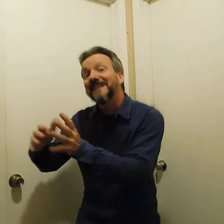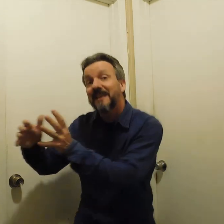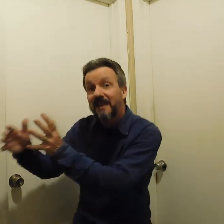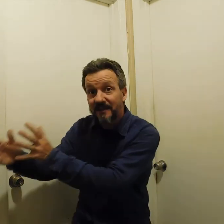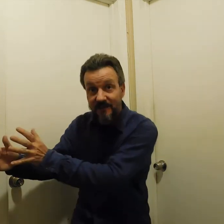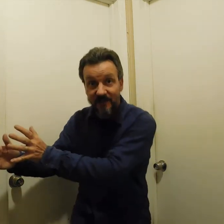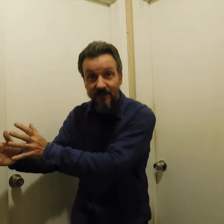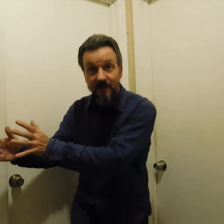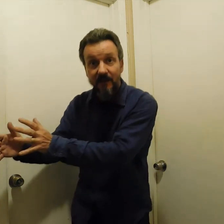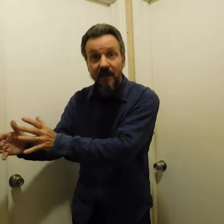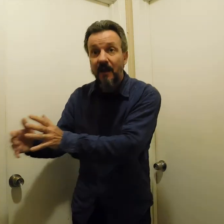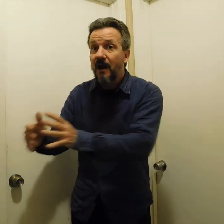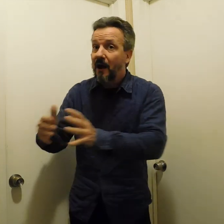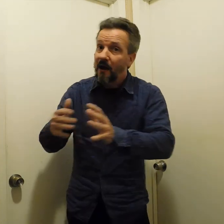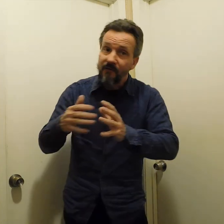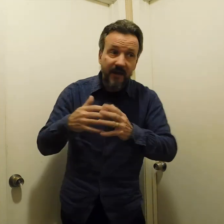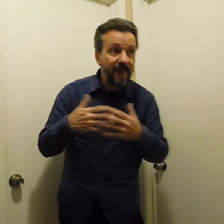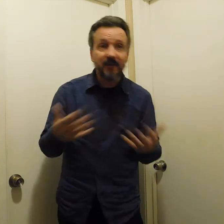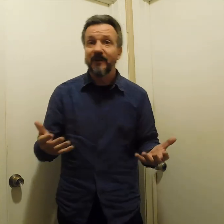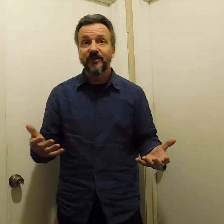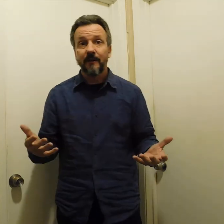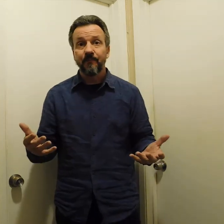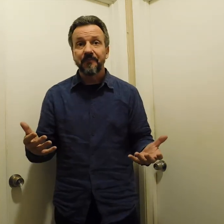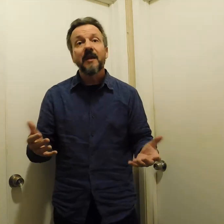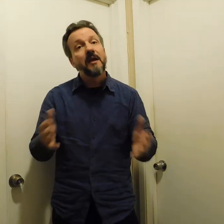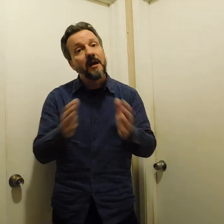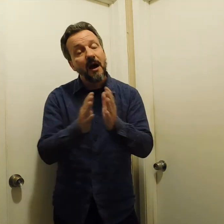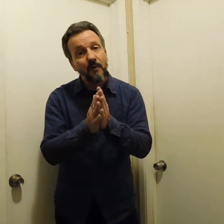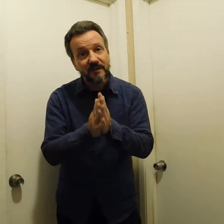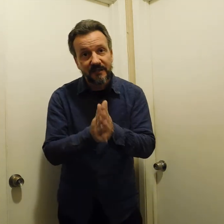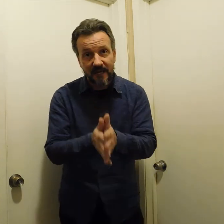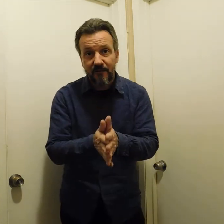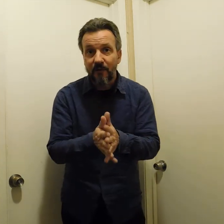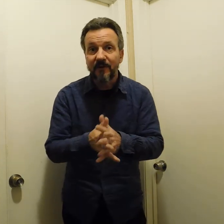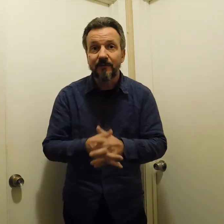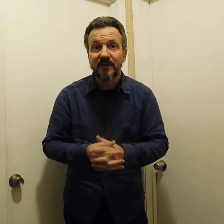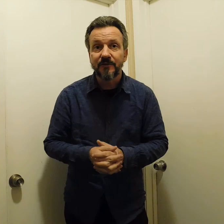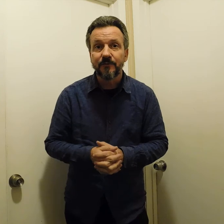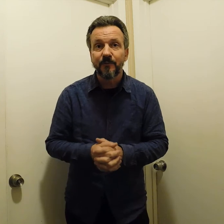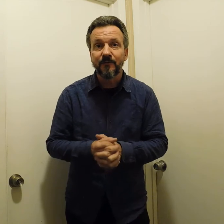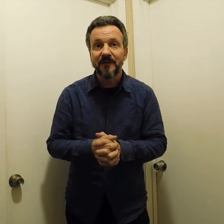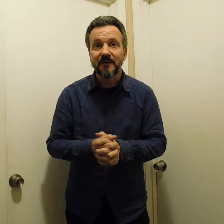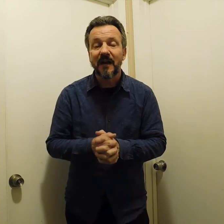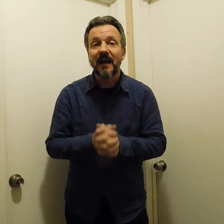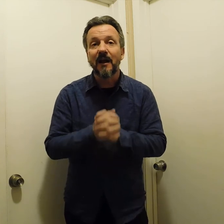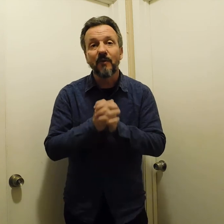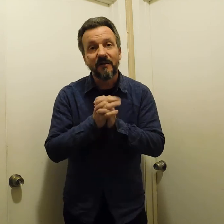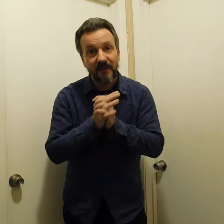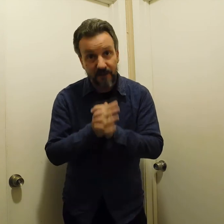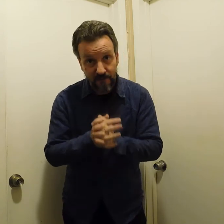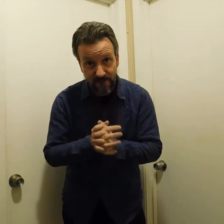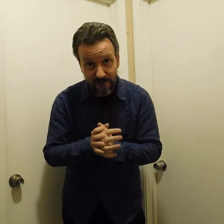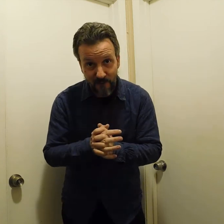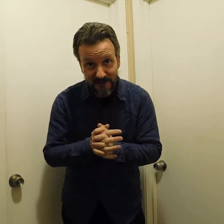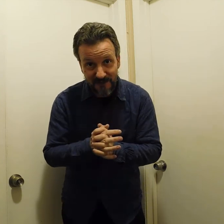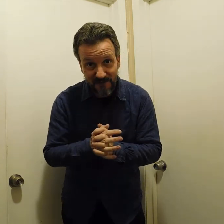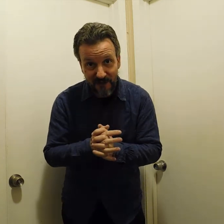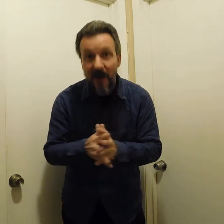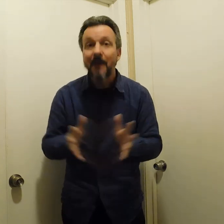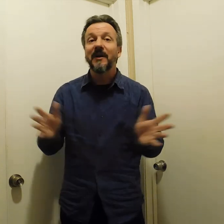is, then I've done my job. I wanted to thank the women of the Me Too movement, and I want to thank you for watching this video. My